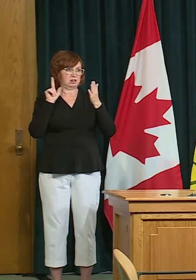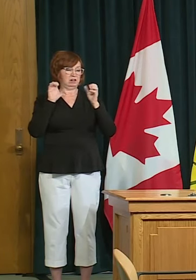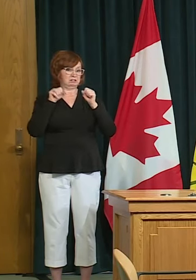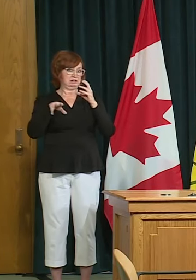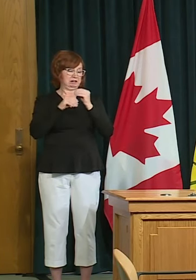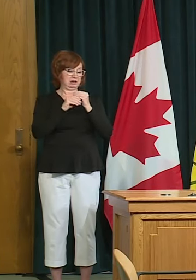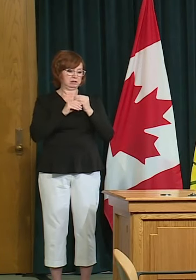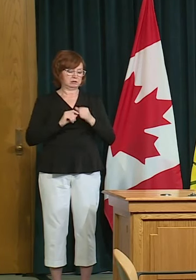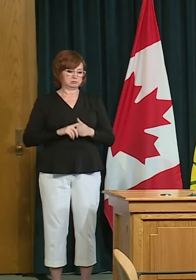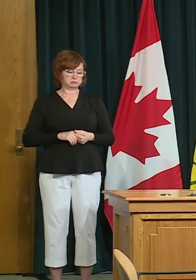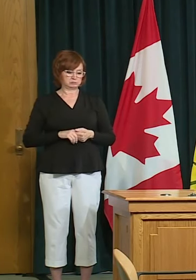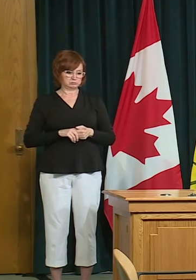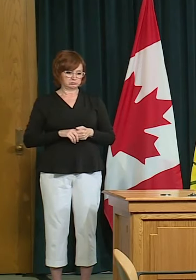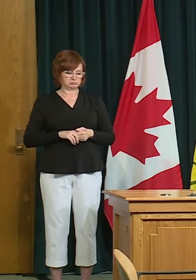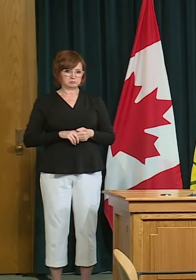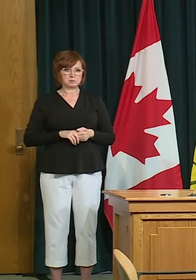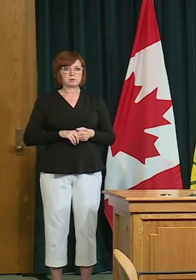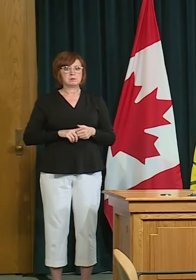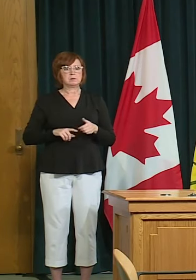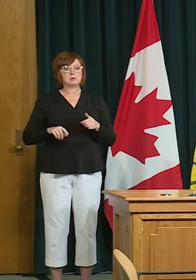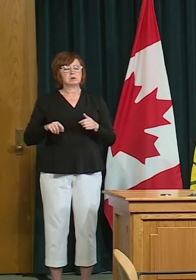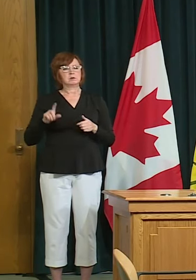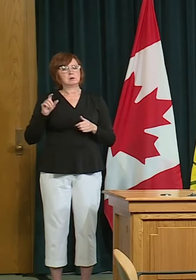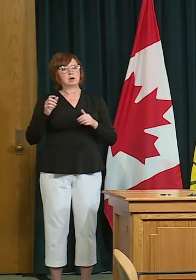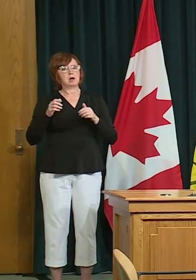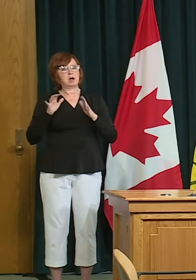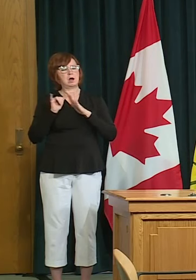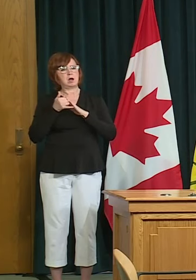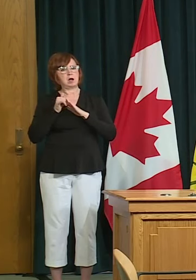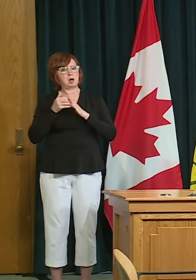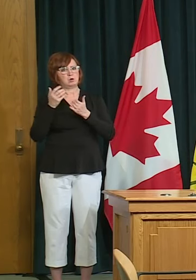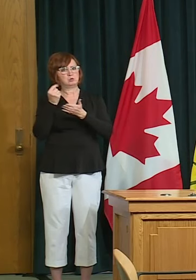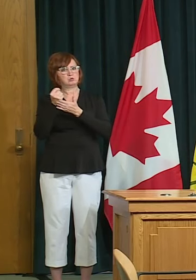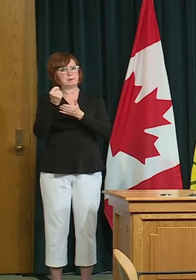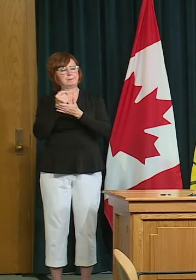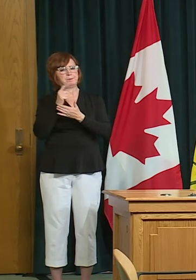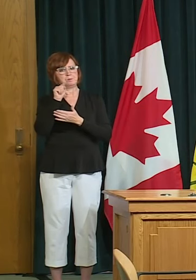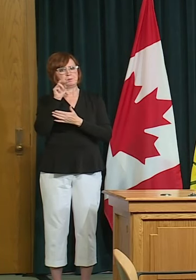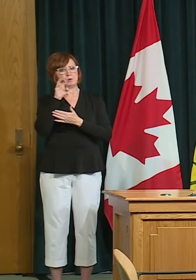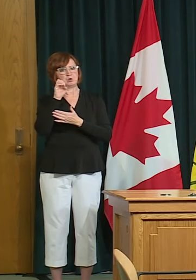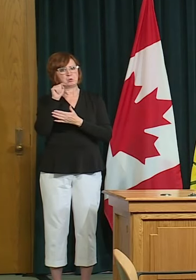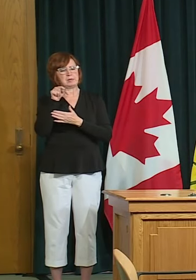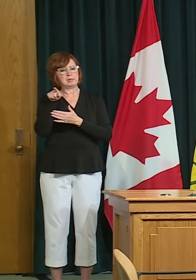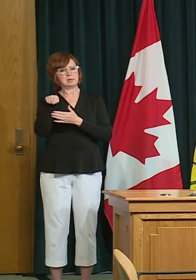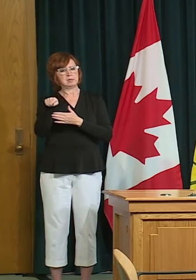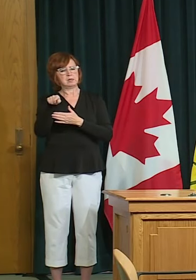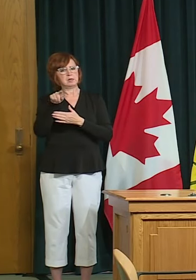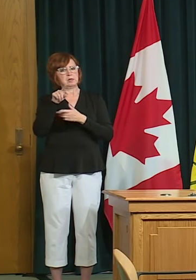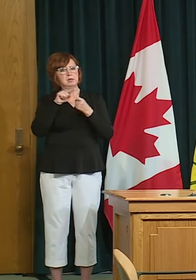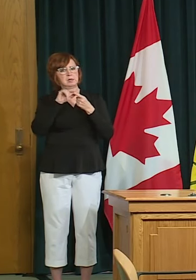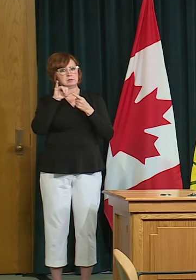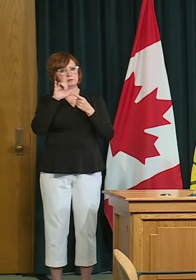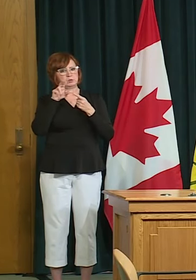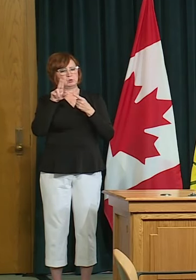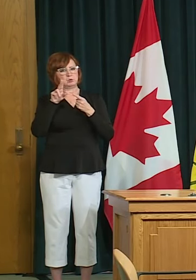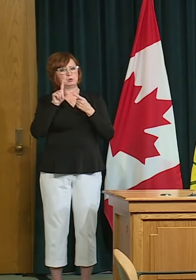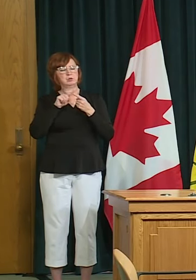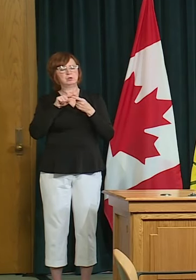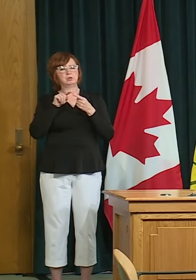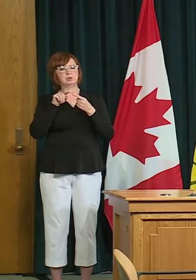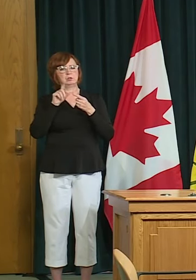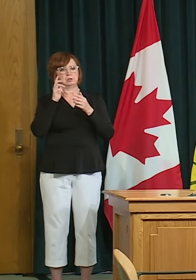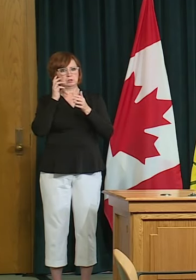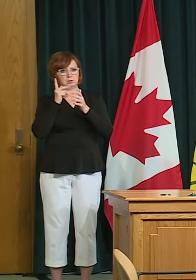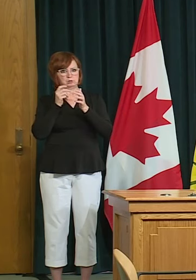really a lot of the the bulk of the effective clinical management even within a hospital icu setting is excellent icu